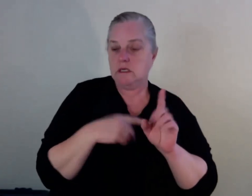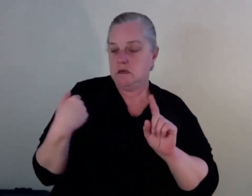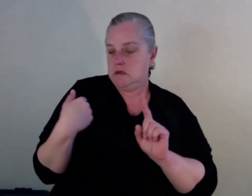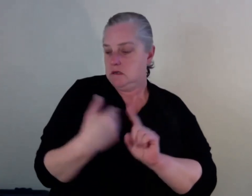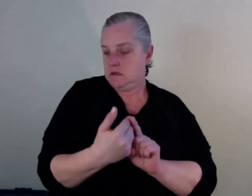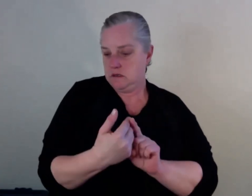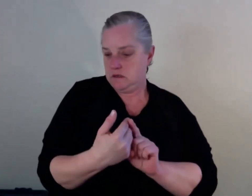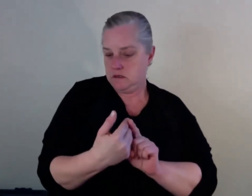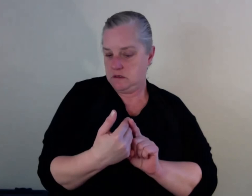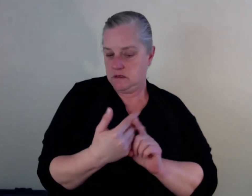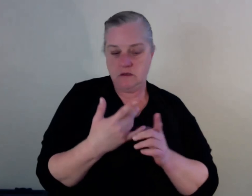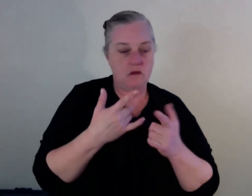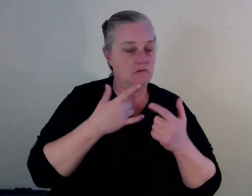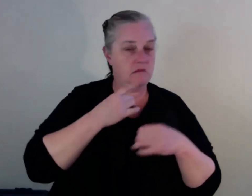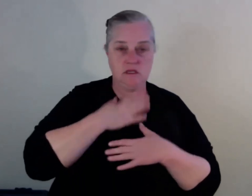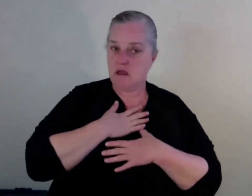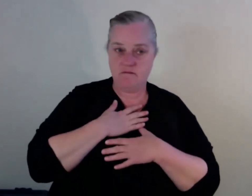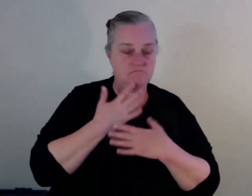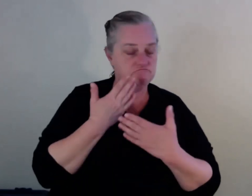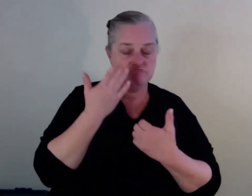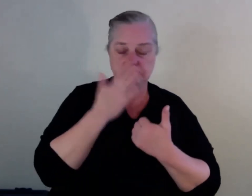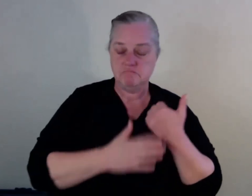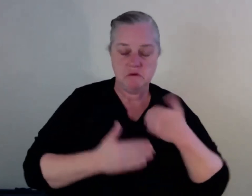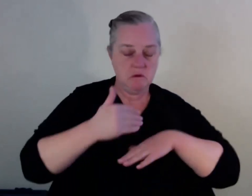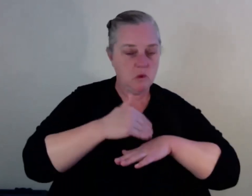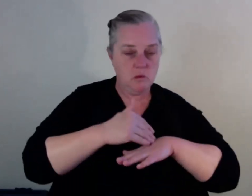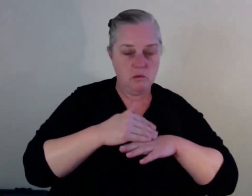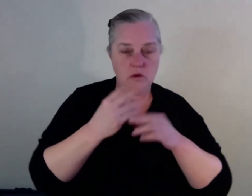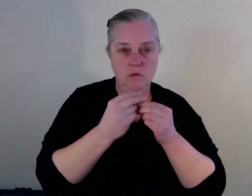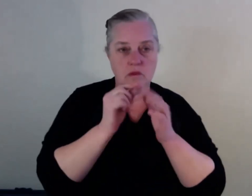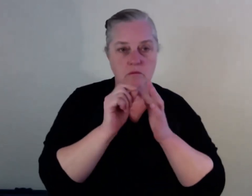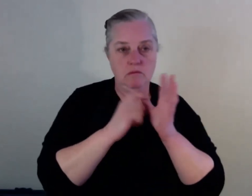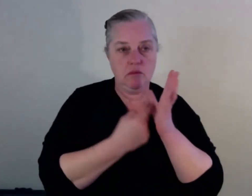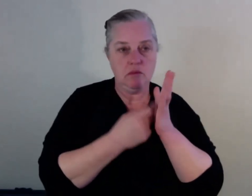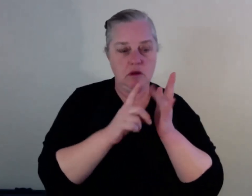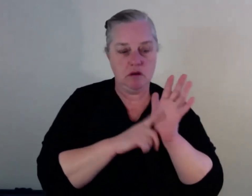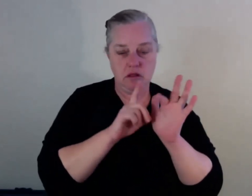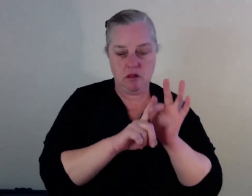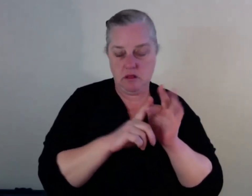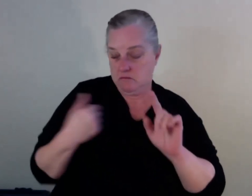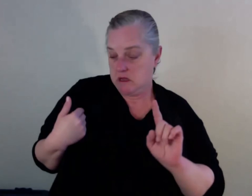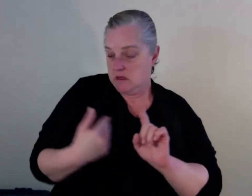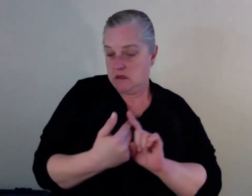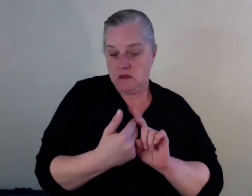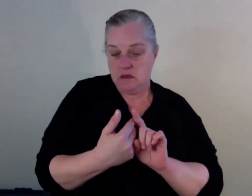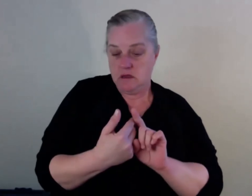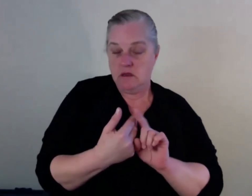I've been working. I've been doing everything right. But I lost about close to 11 people that I know. Jail is a small community. When you're for eight years with